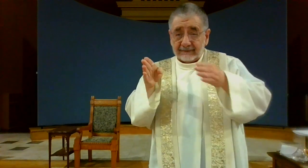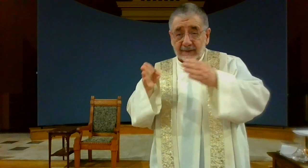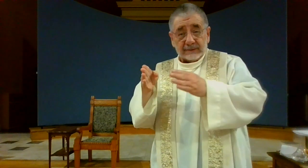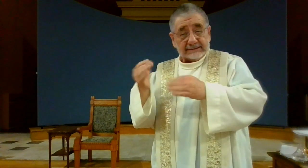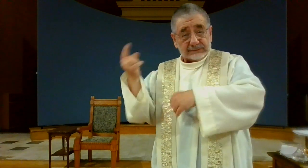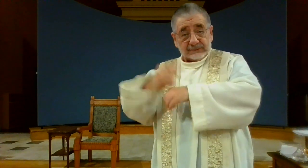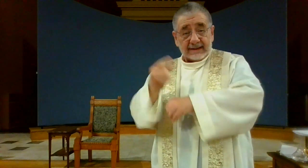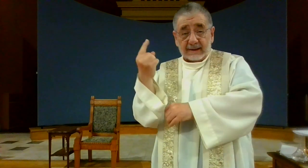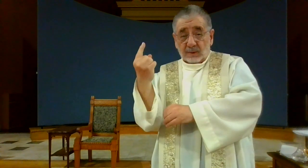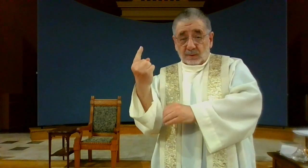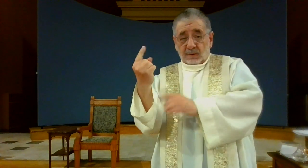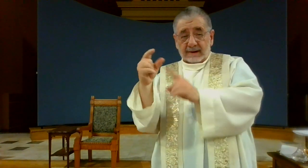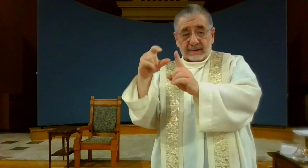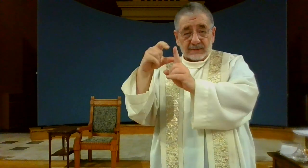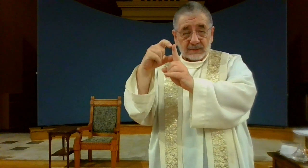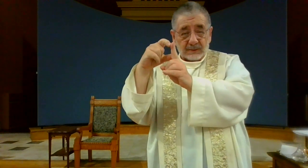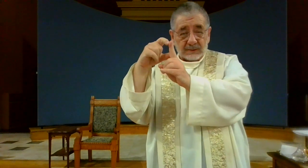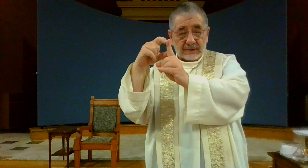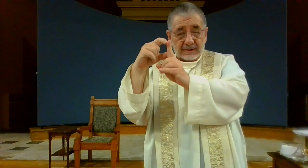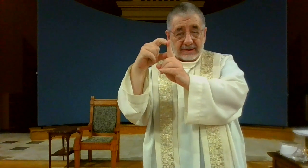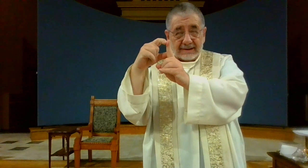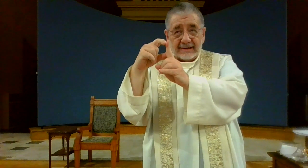I would like to focus today on a specific word